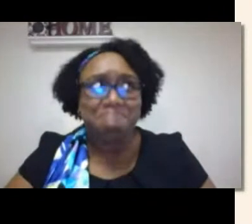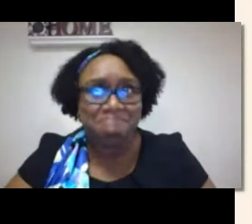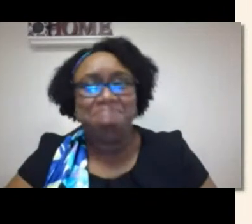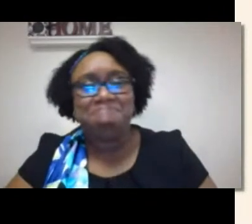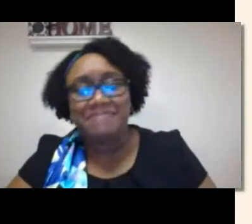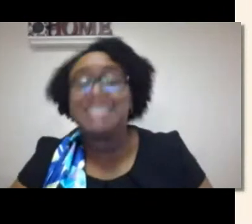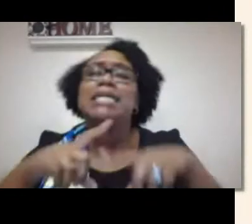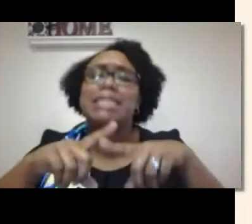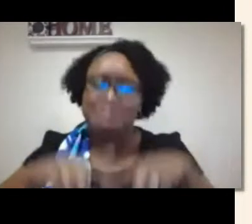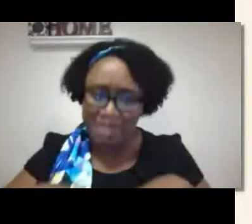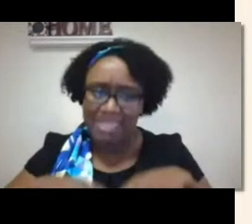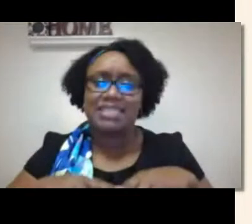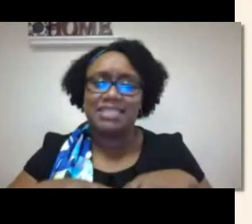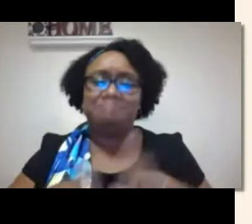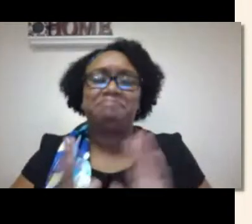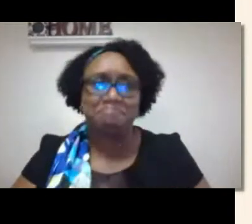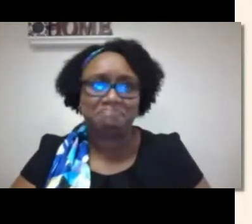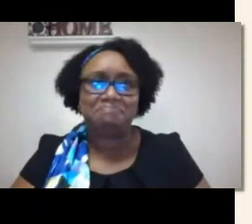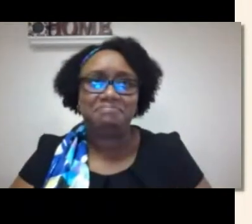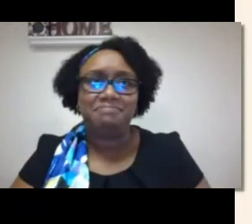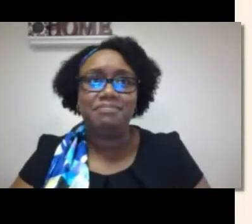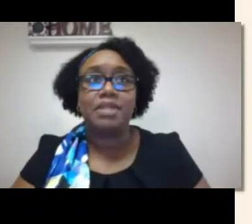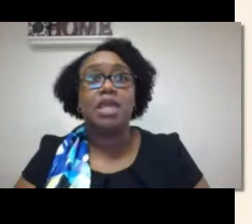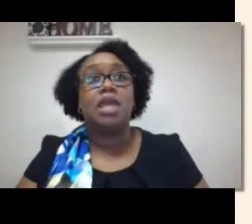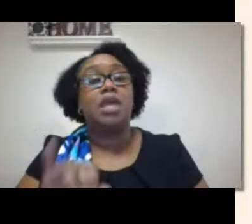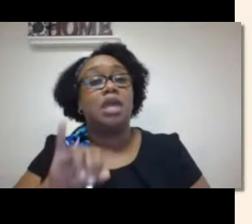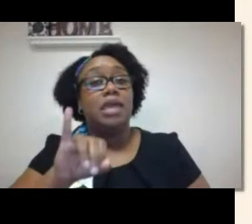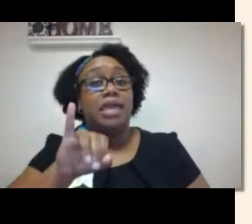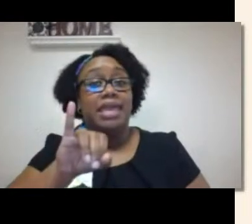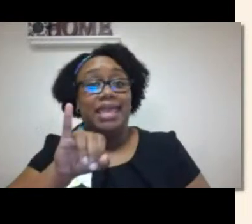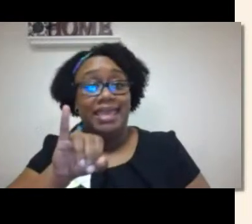I'd say the answer is, it depends.